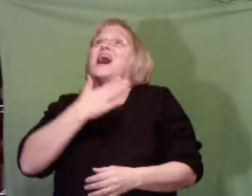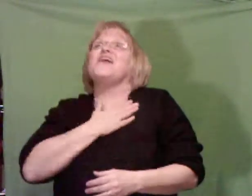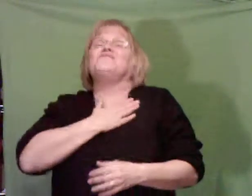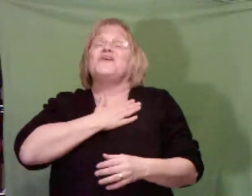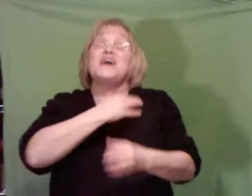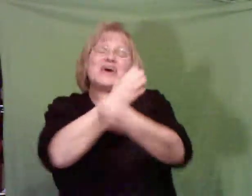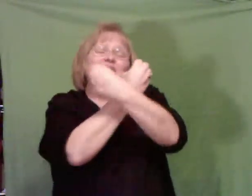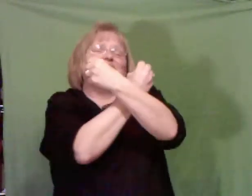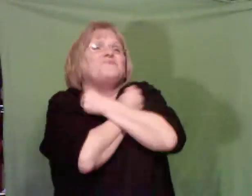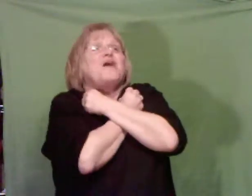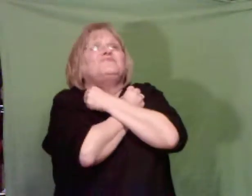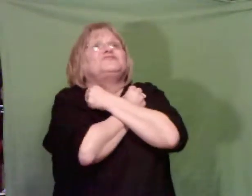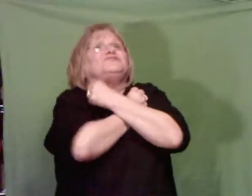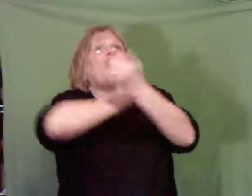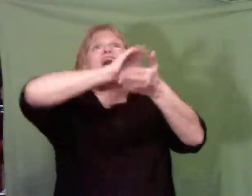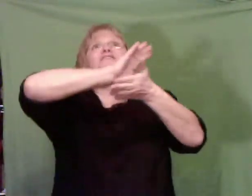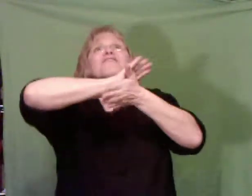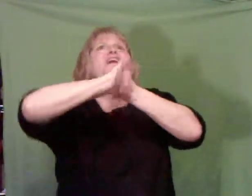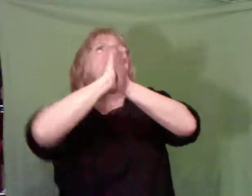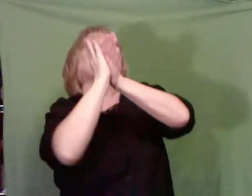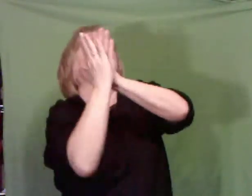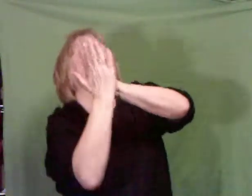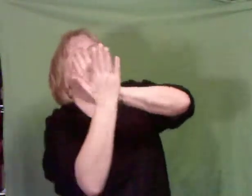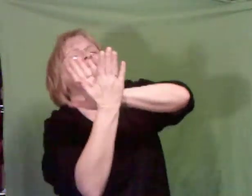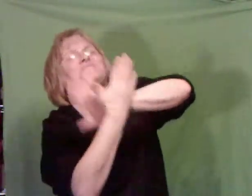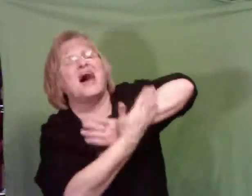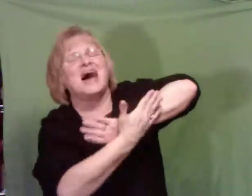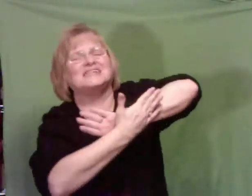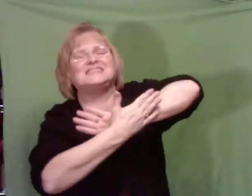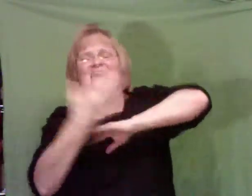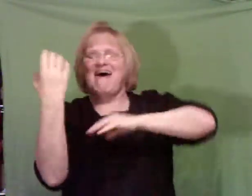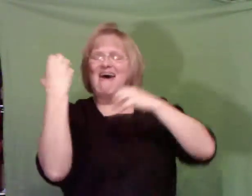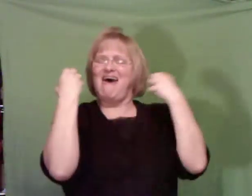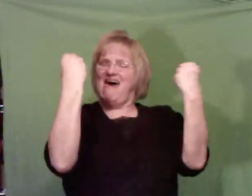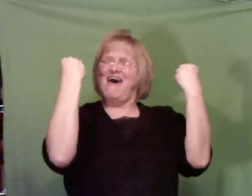for Him grows stronger day by day.